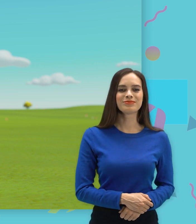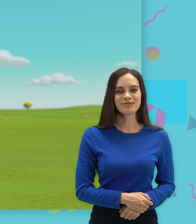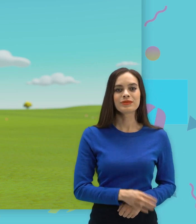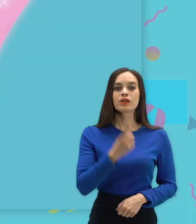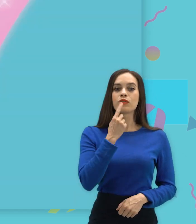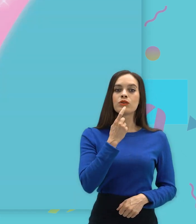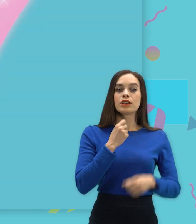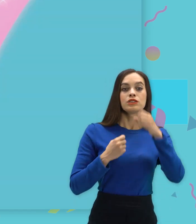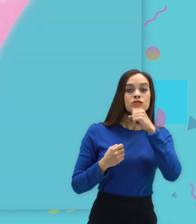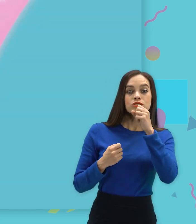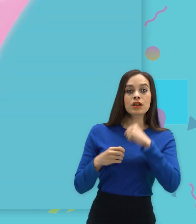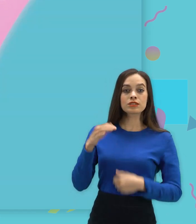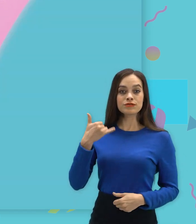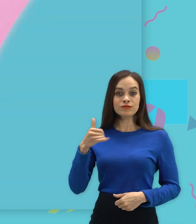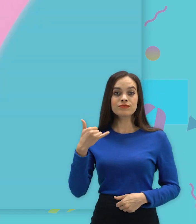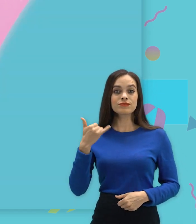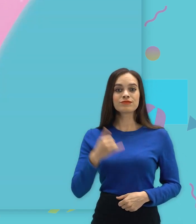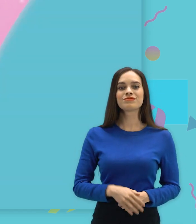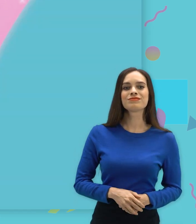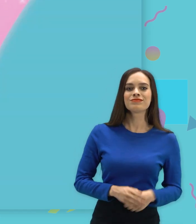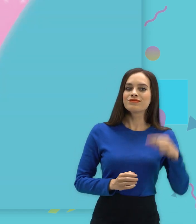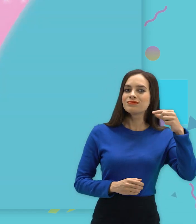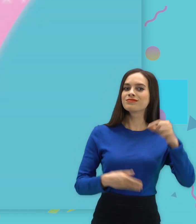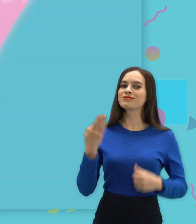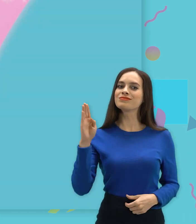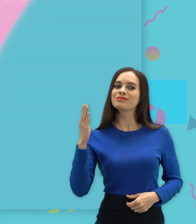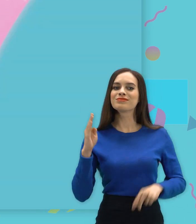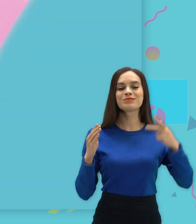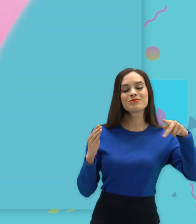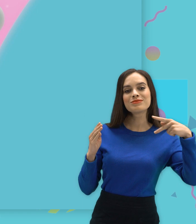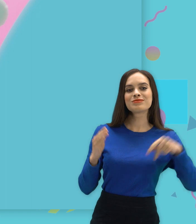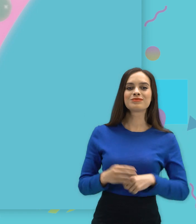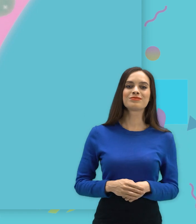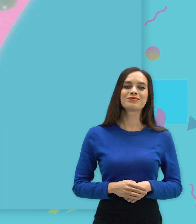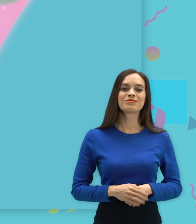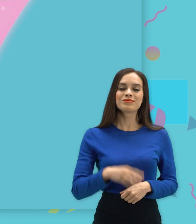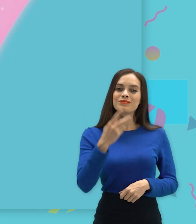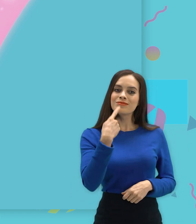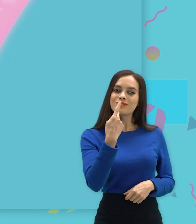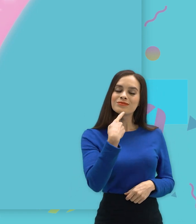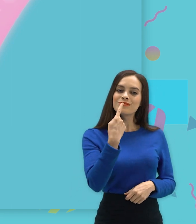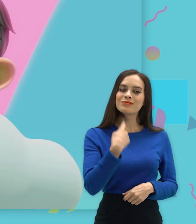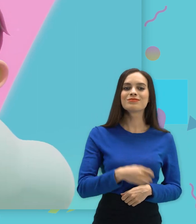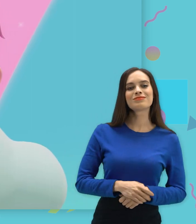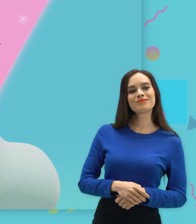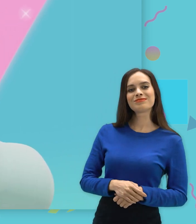Red, orange, yellow Green, blue, purple And